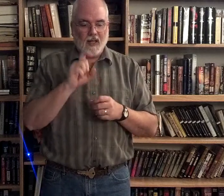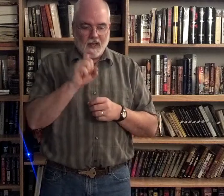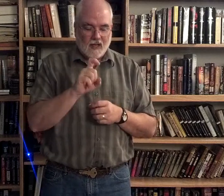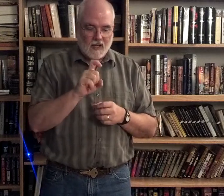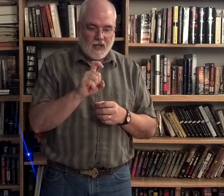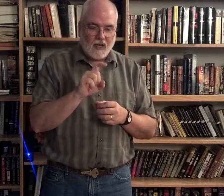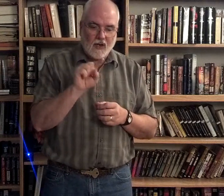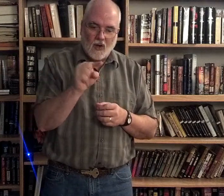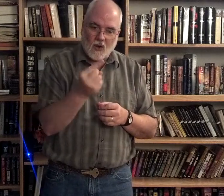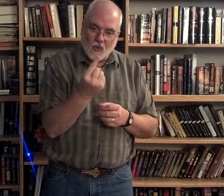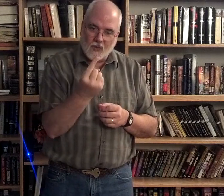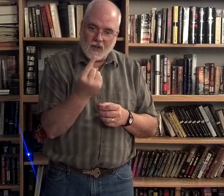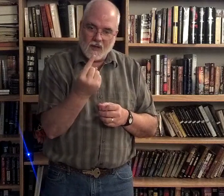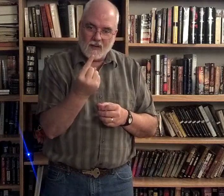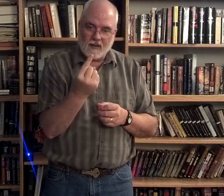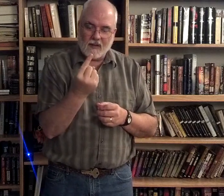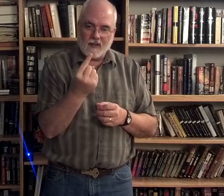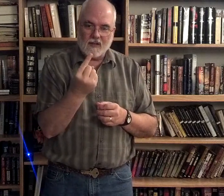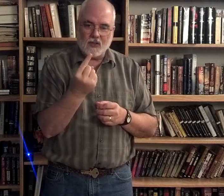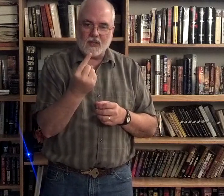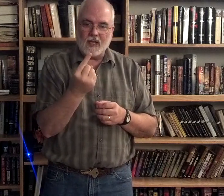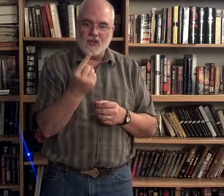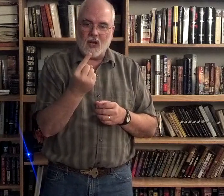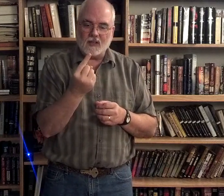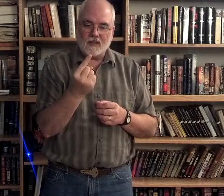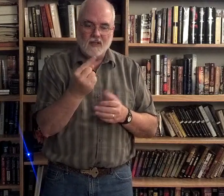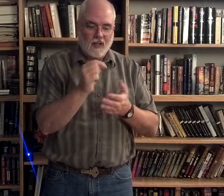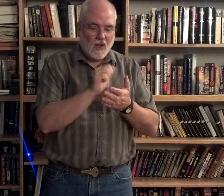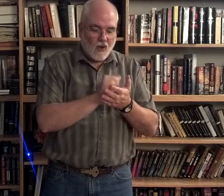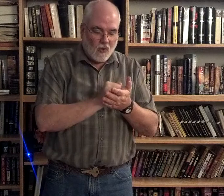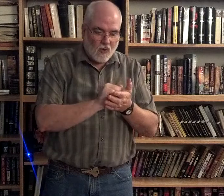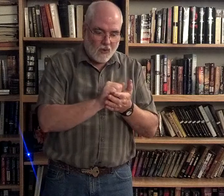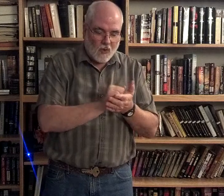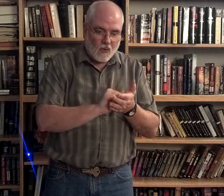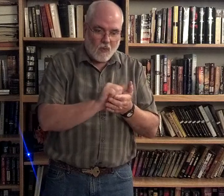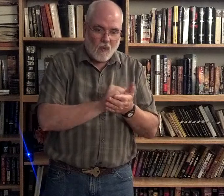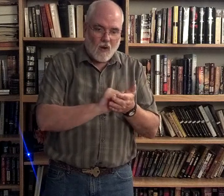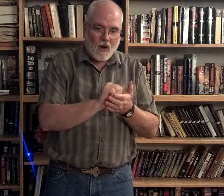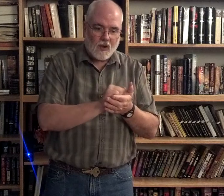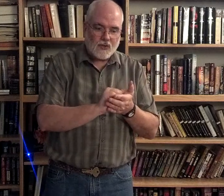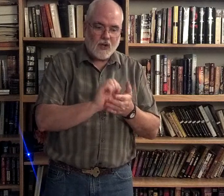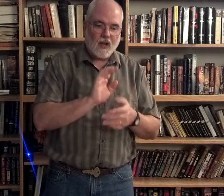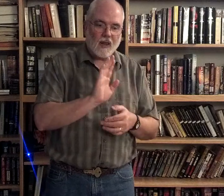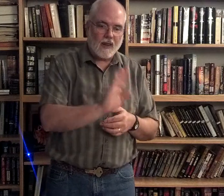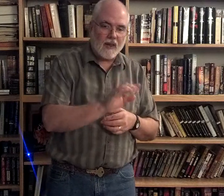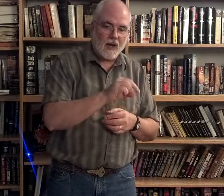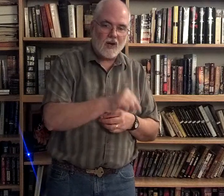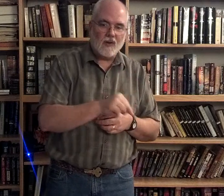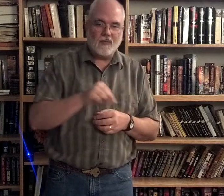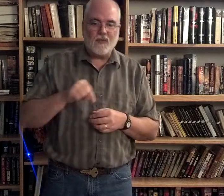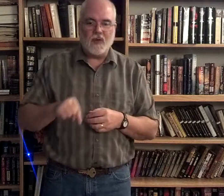Need only, just like just, wash their feet.